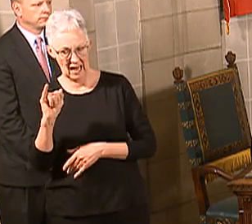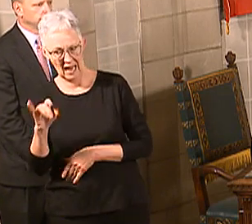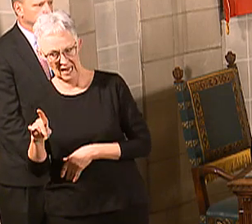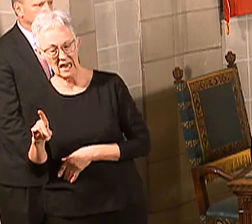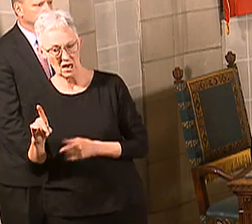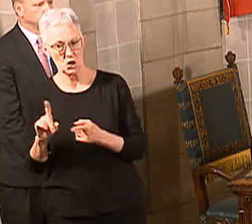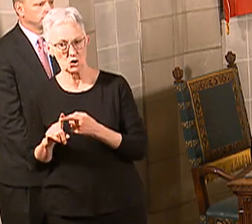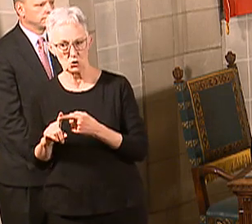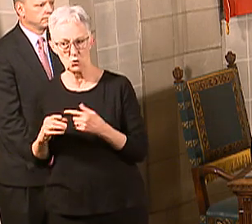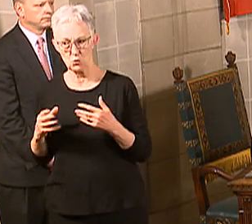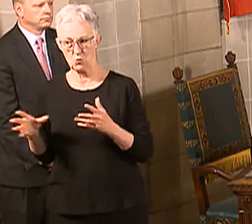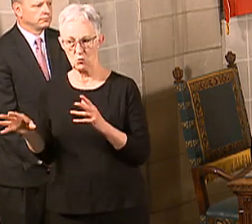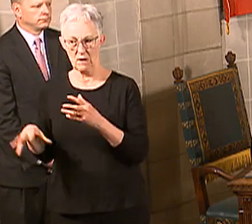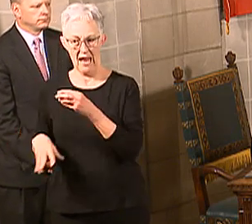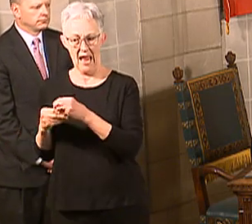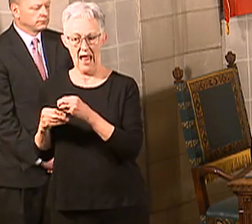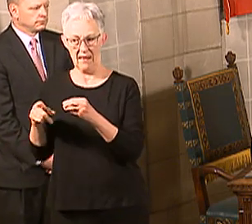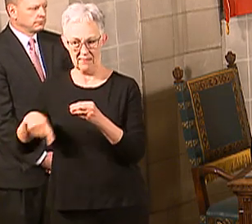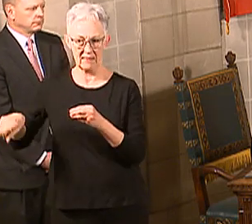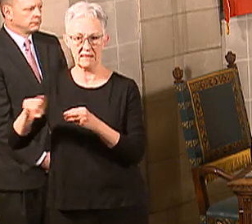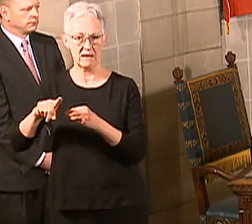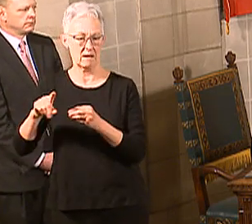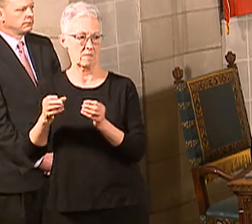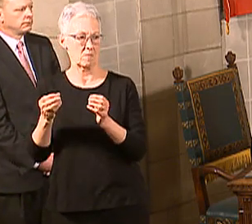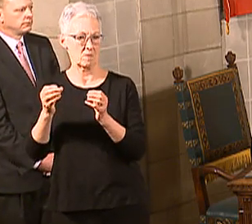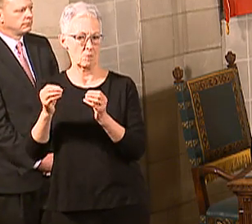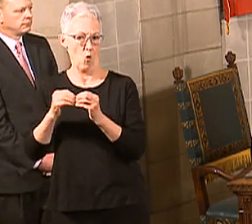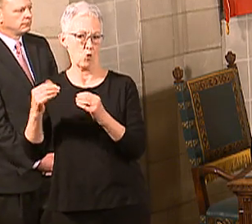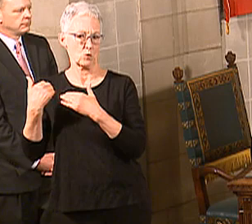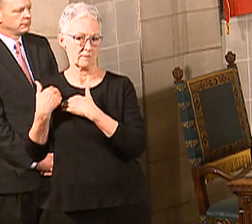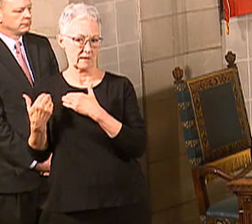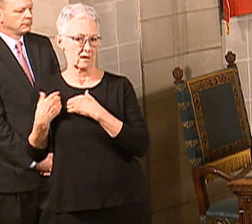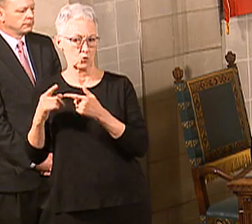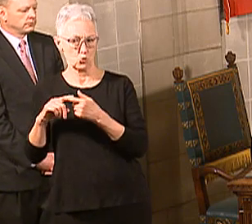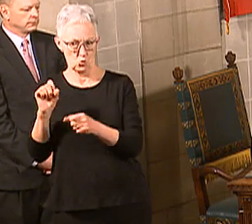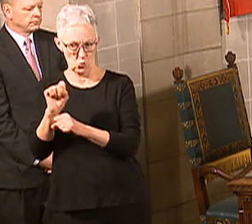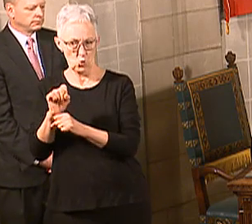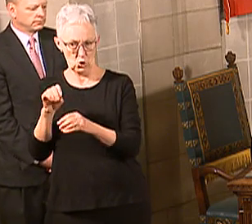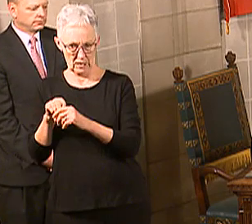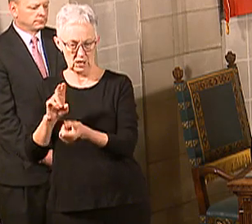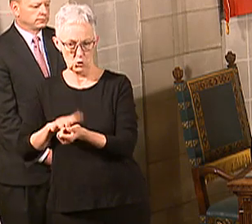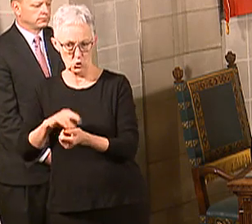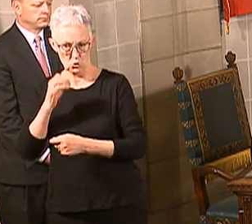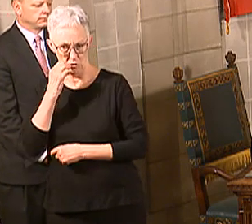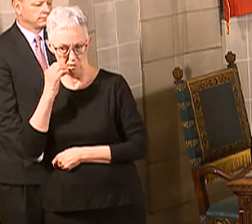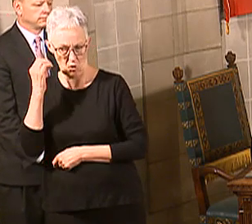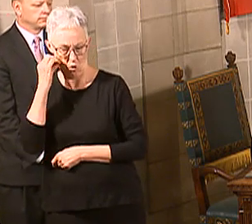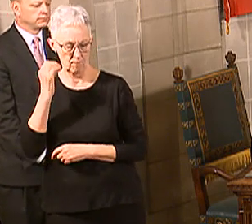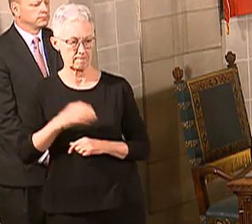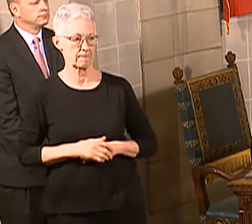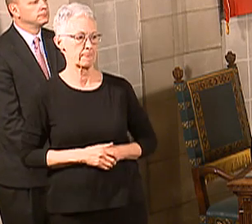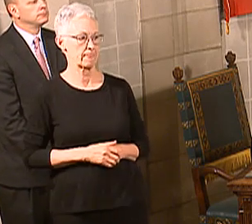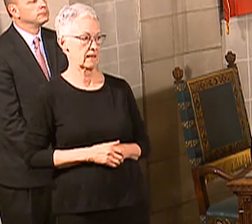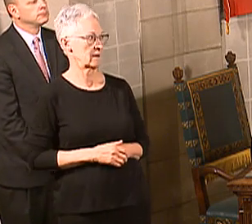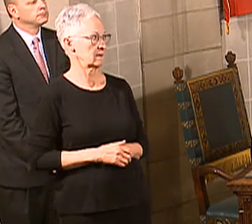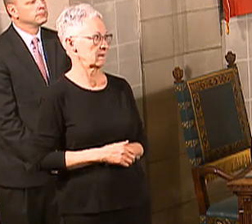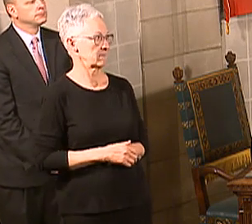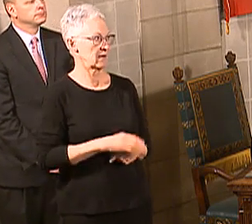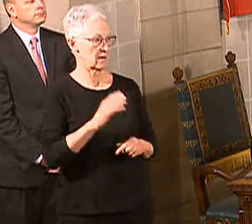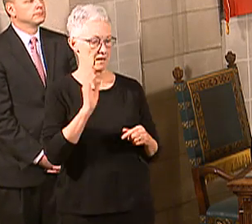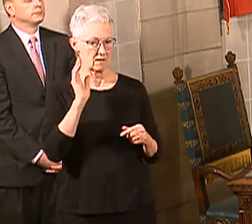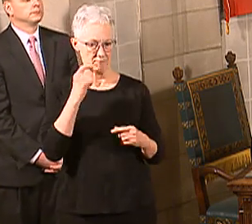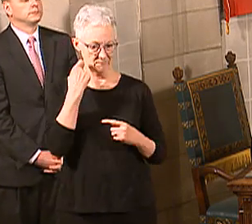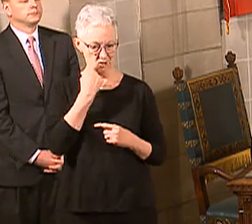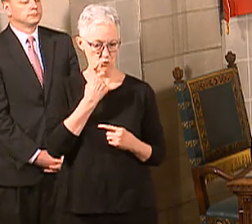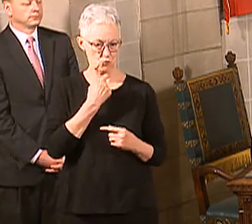and kind of flex in people as some of maybe their workers are exposed. The guidelines we put out specifically today around wearing masks